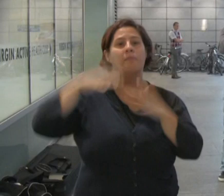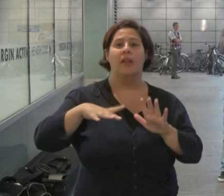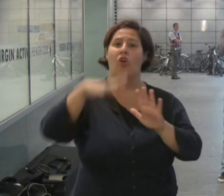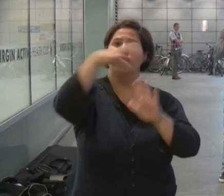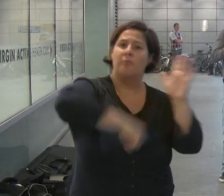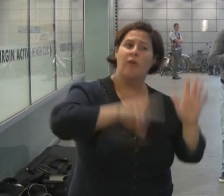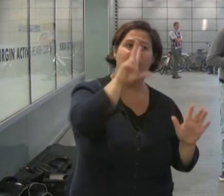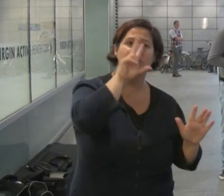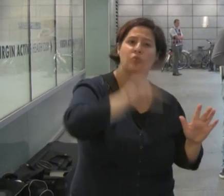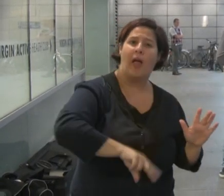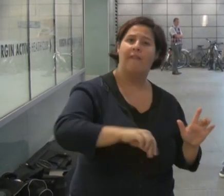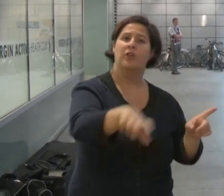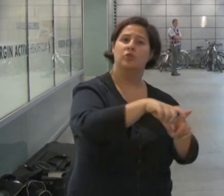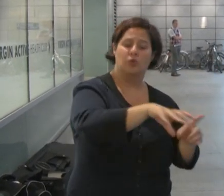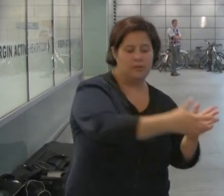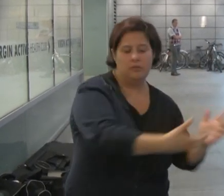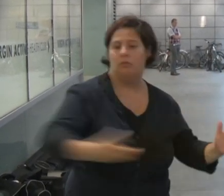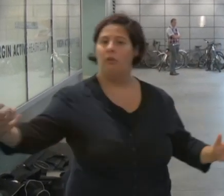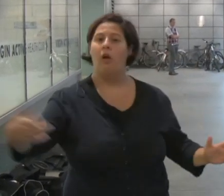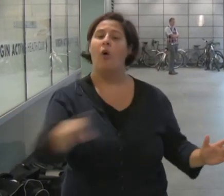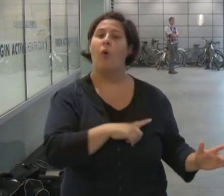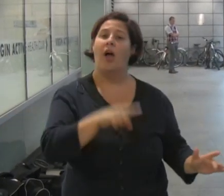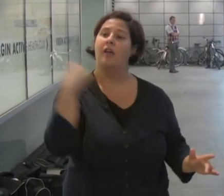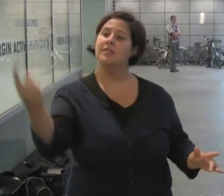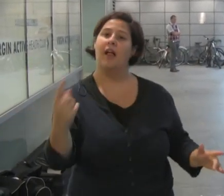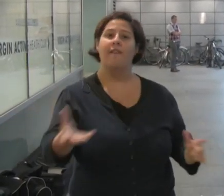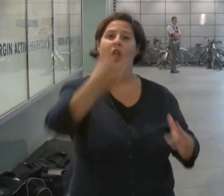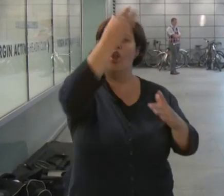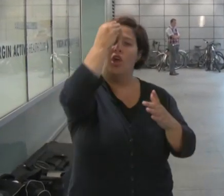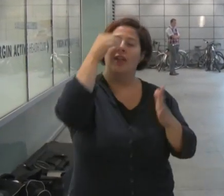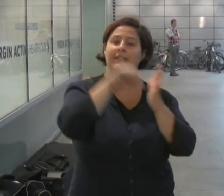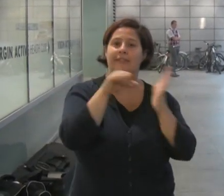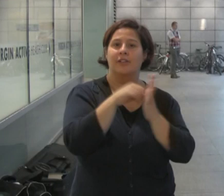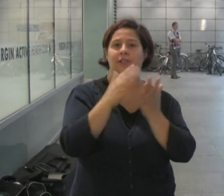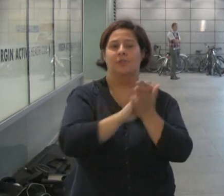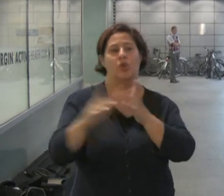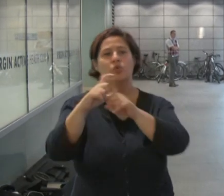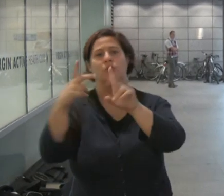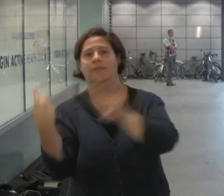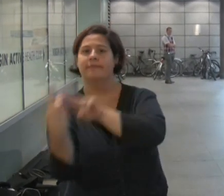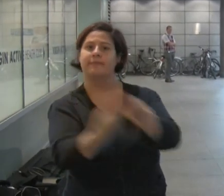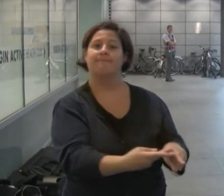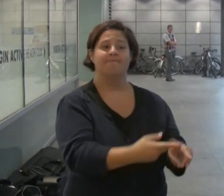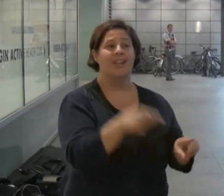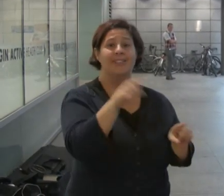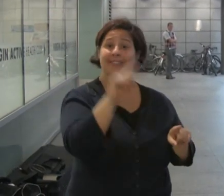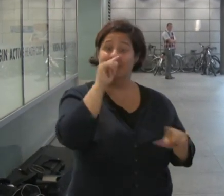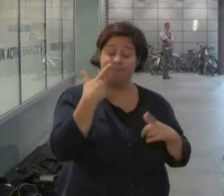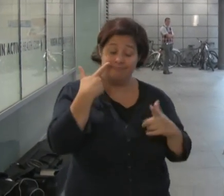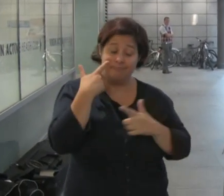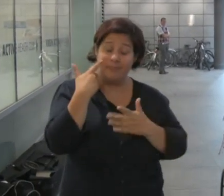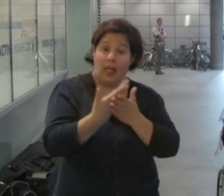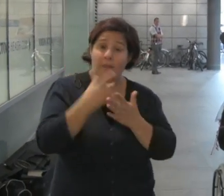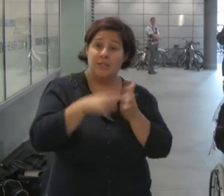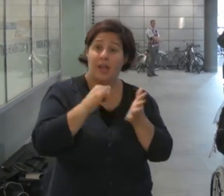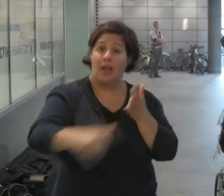year old daughter from her because Helen had learning difficulties and the daughter was having to look after her. She was not able to claim job seekers